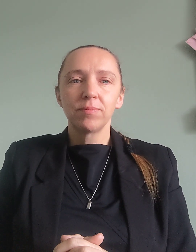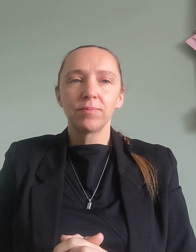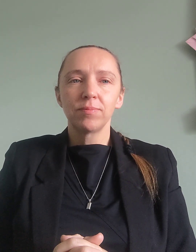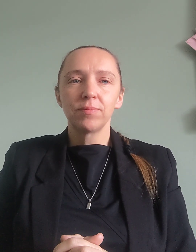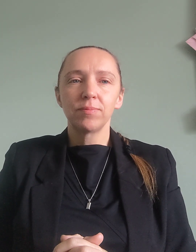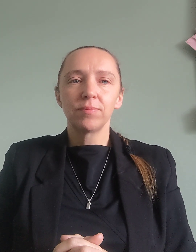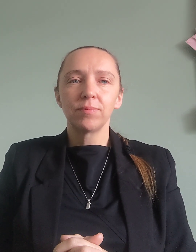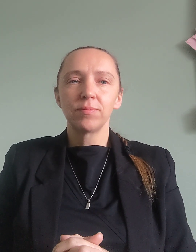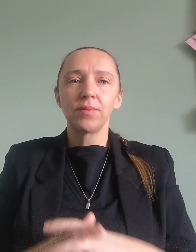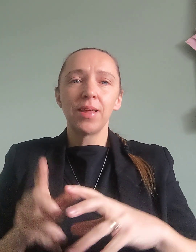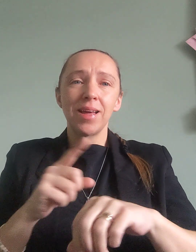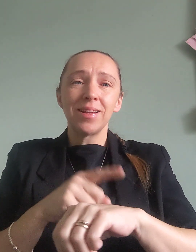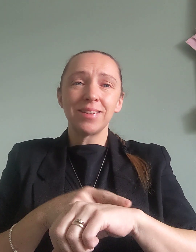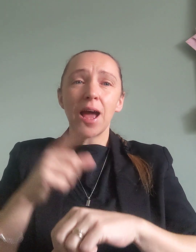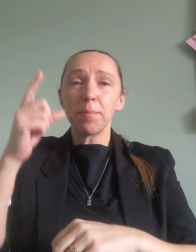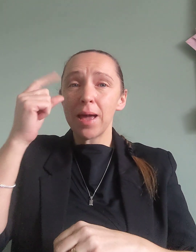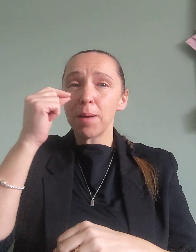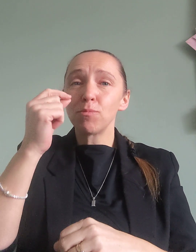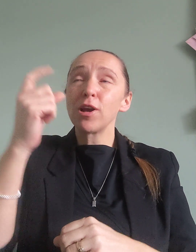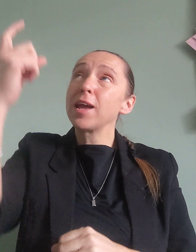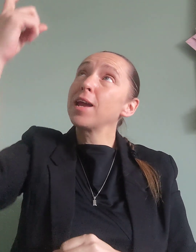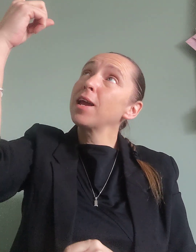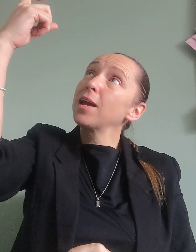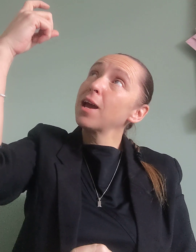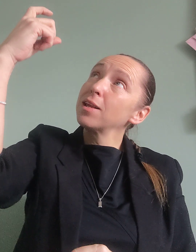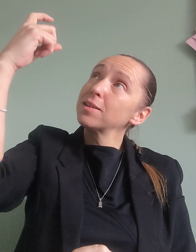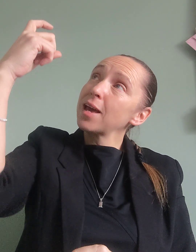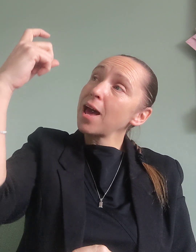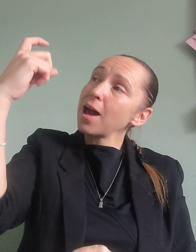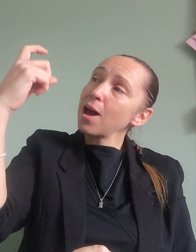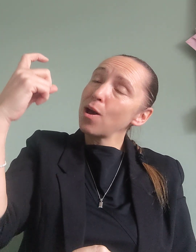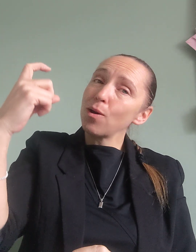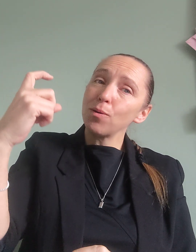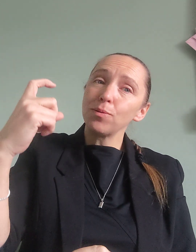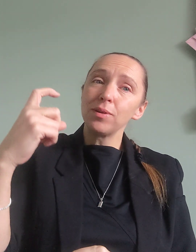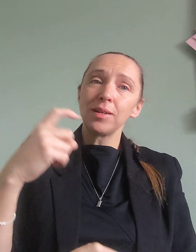I must disclose, on, if